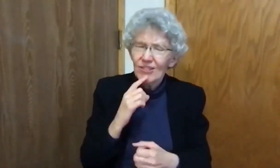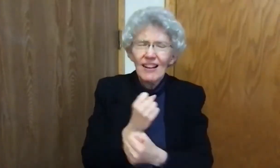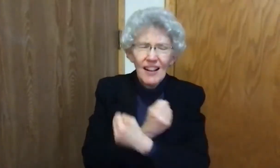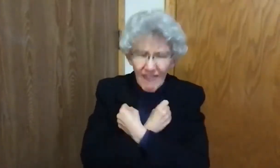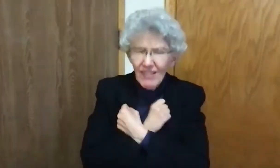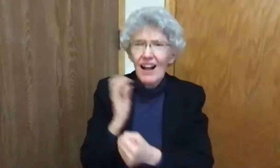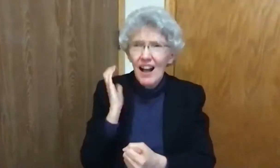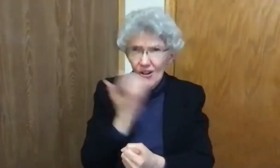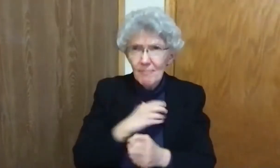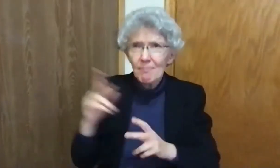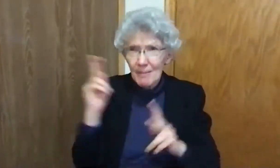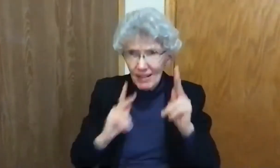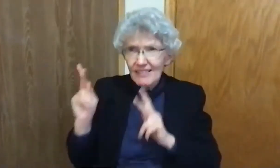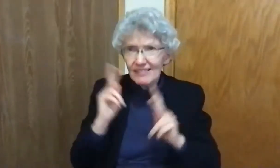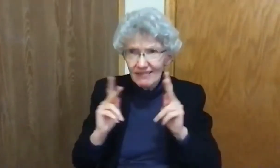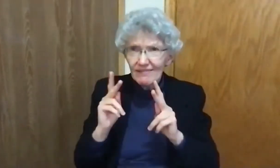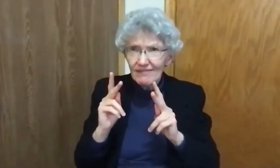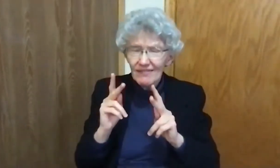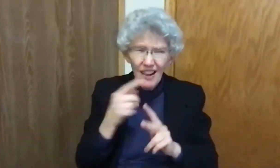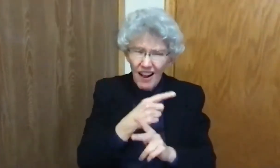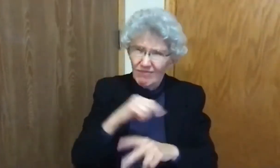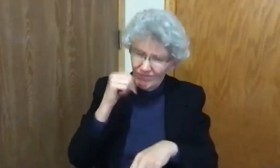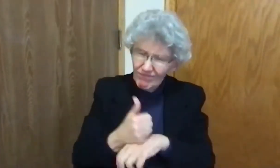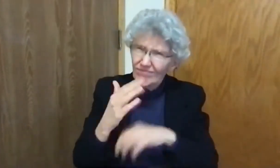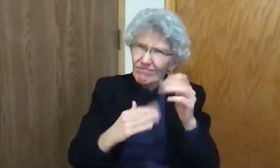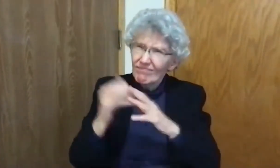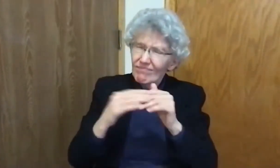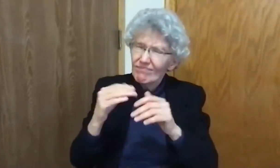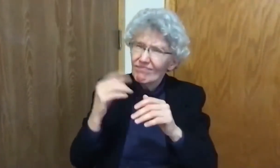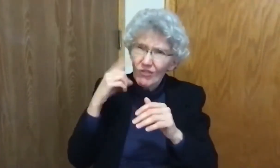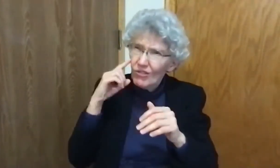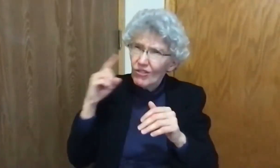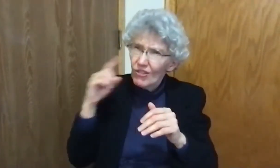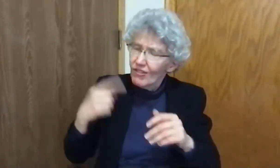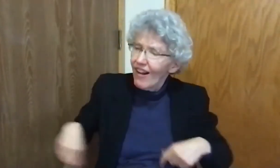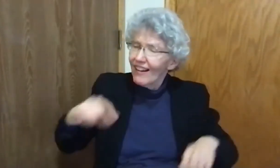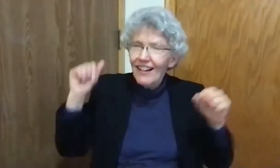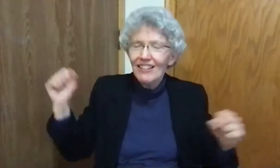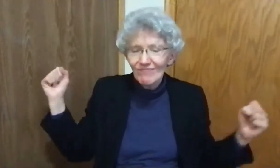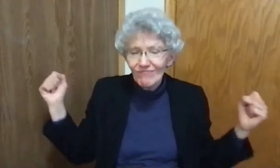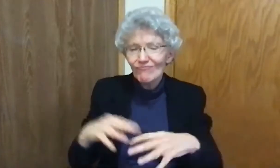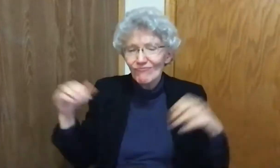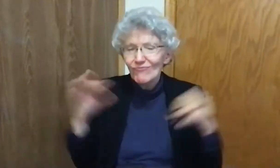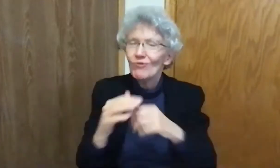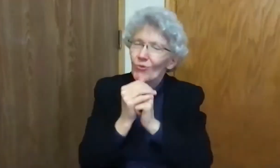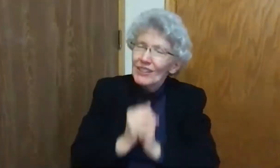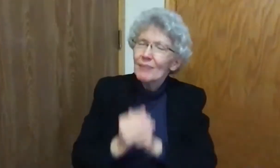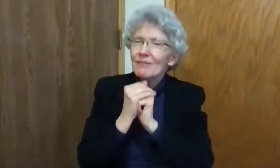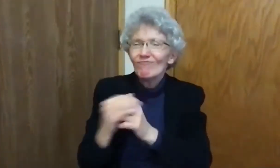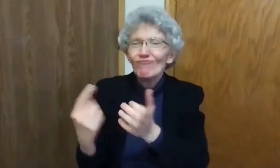This centurion is worthy of having you do this for him, for he loves our people, and it is he who